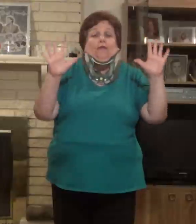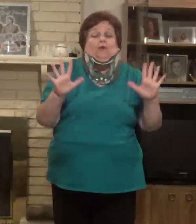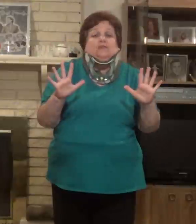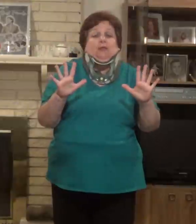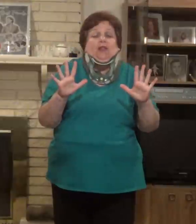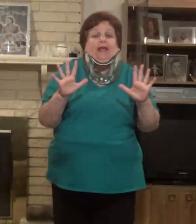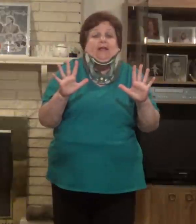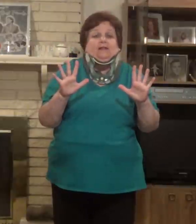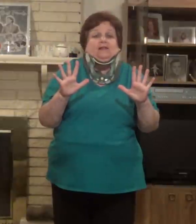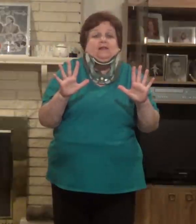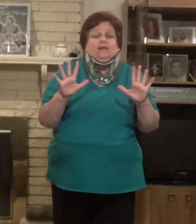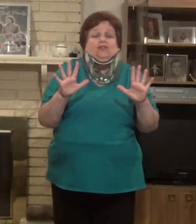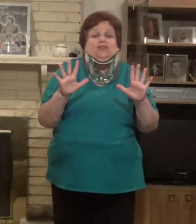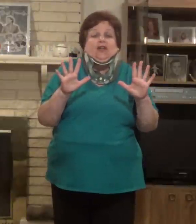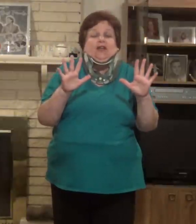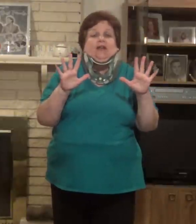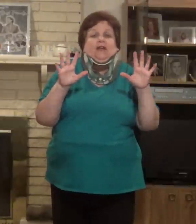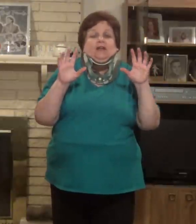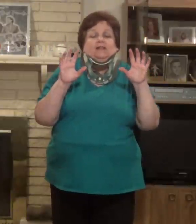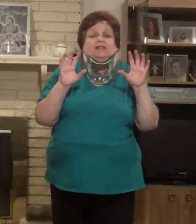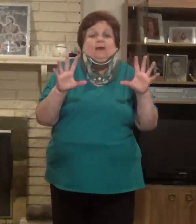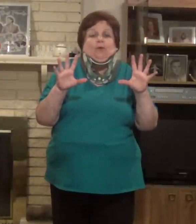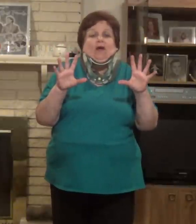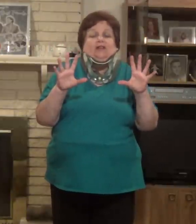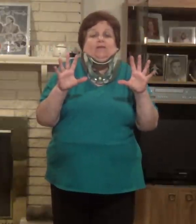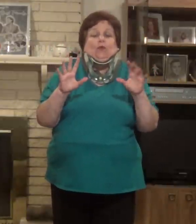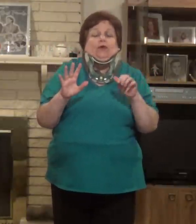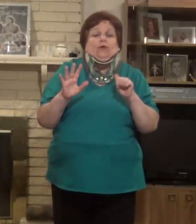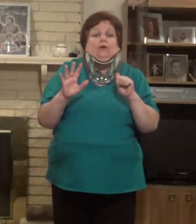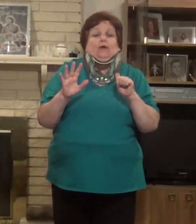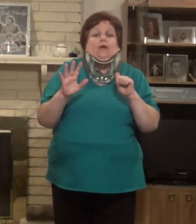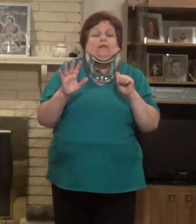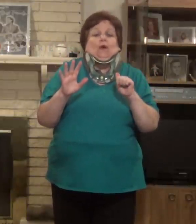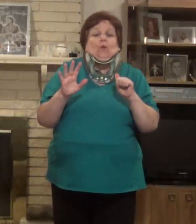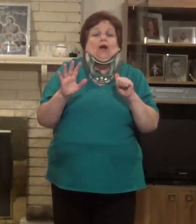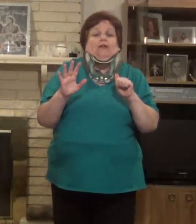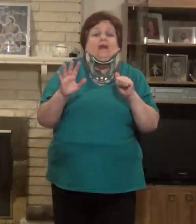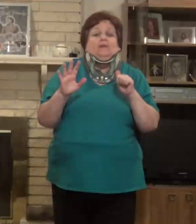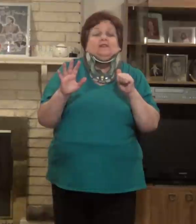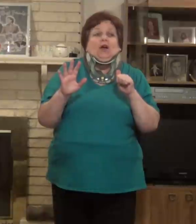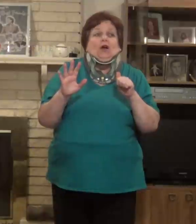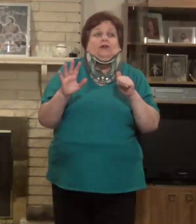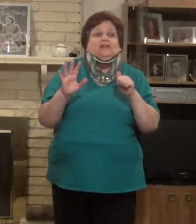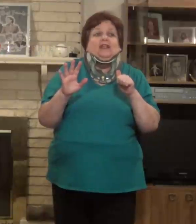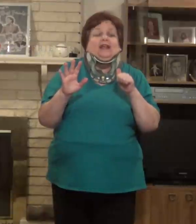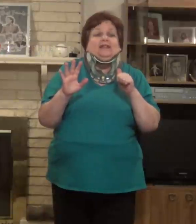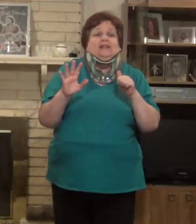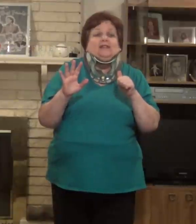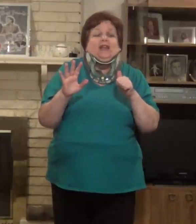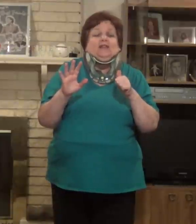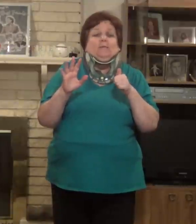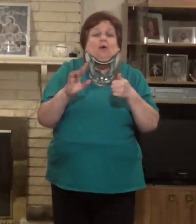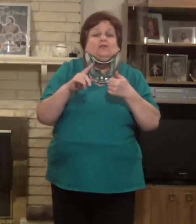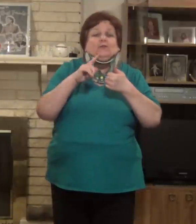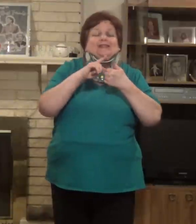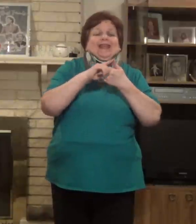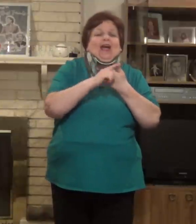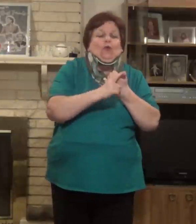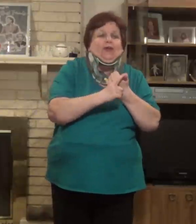those plans, just to kind of summarize for you, the one that was the hardest that I disliked the most was calorie